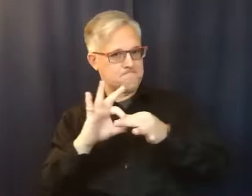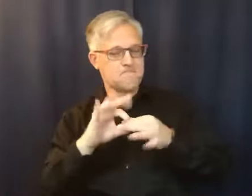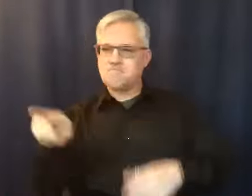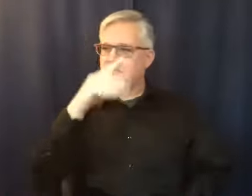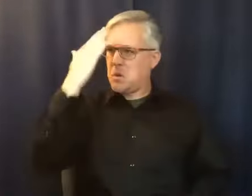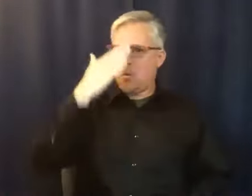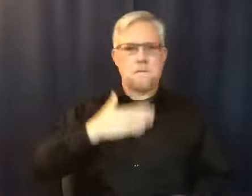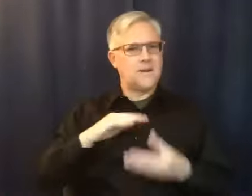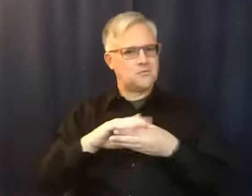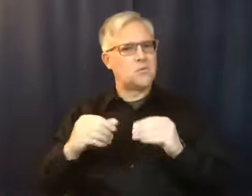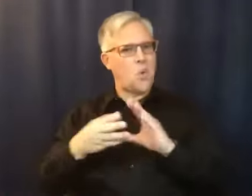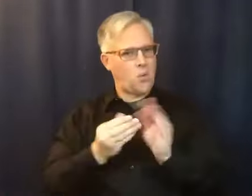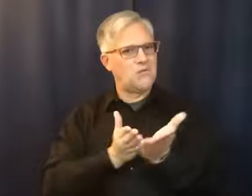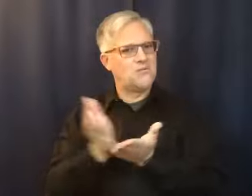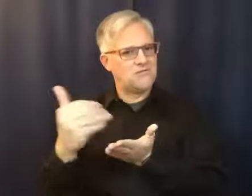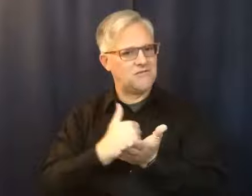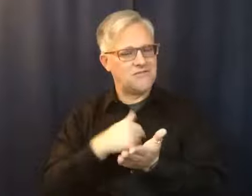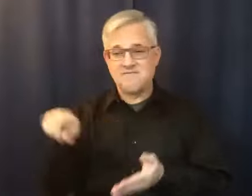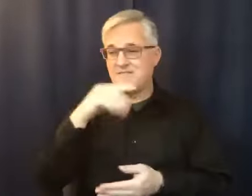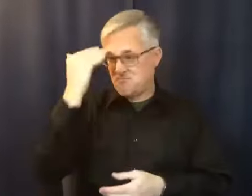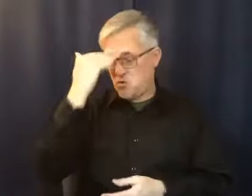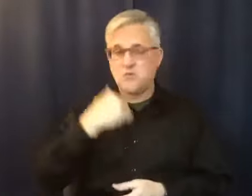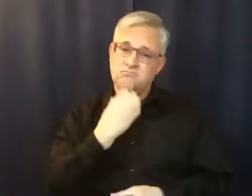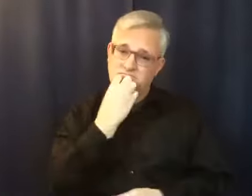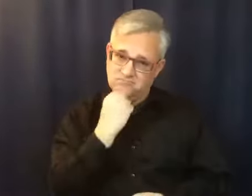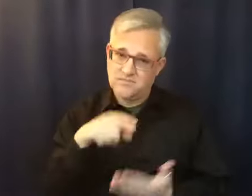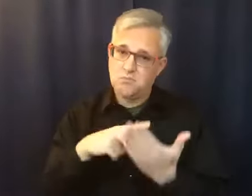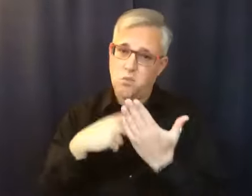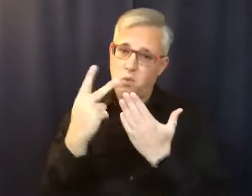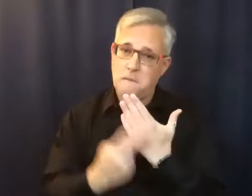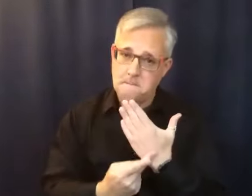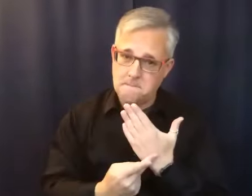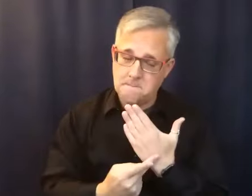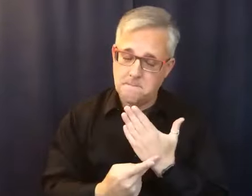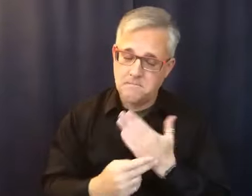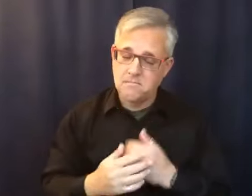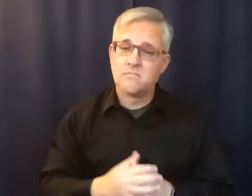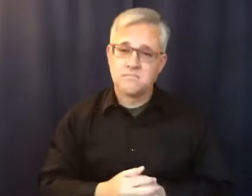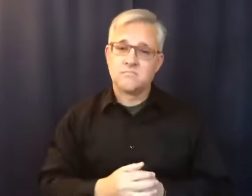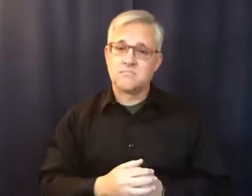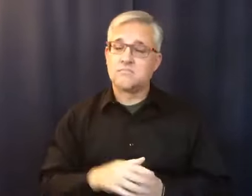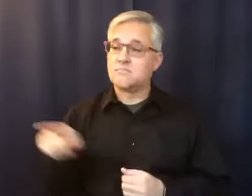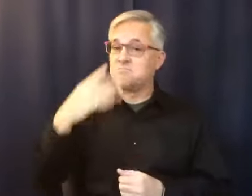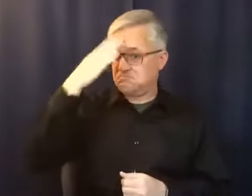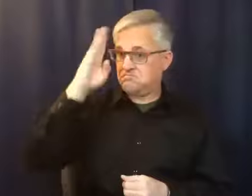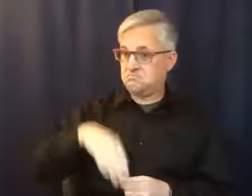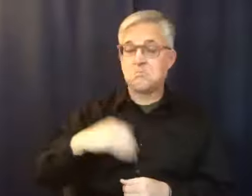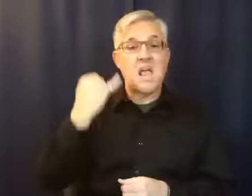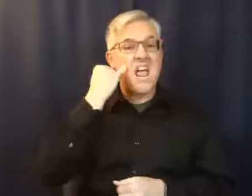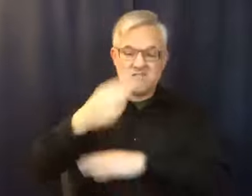my program means the world to me. They know that that if you call me in the middle of the night, I will